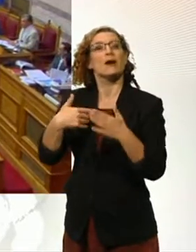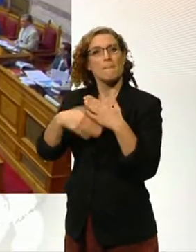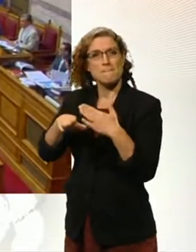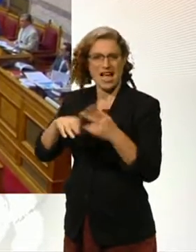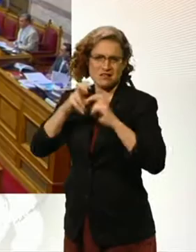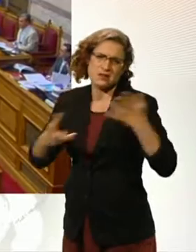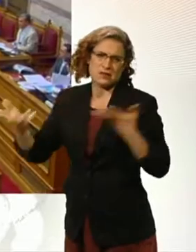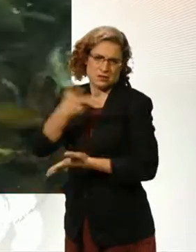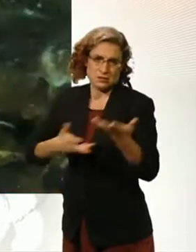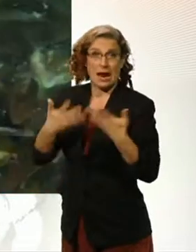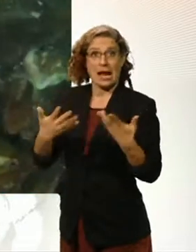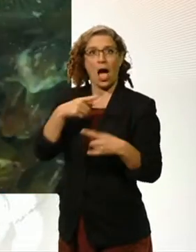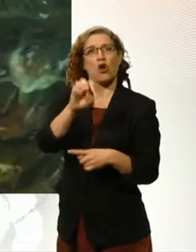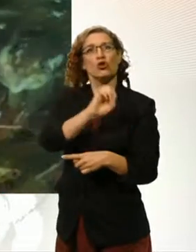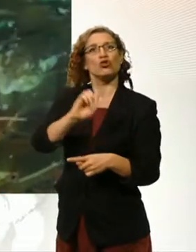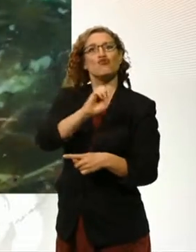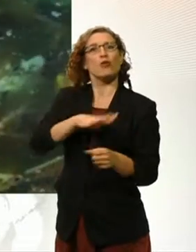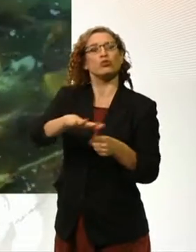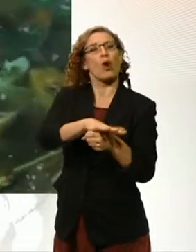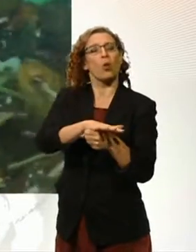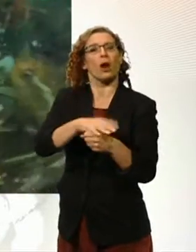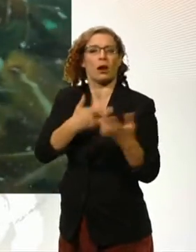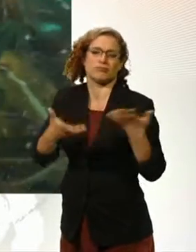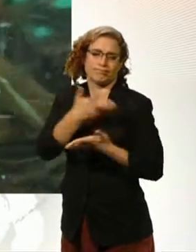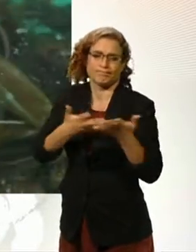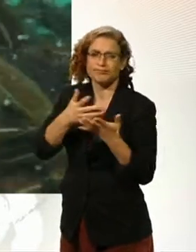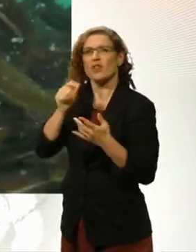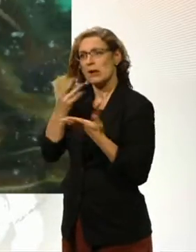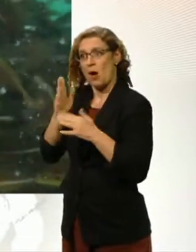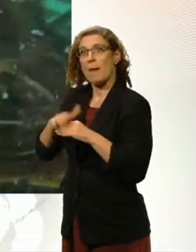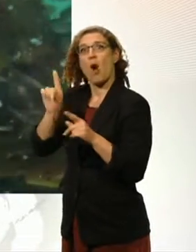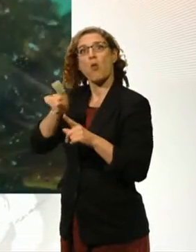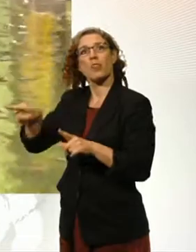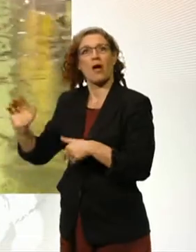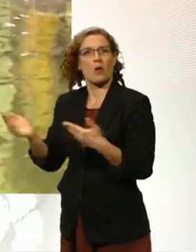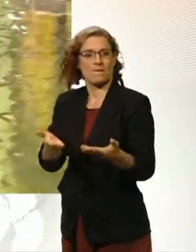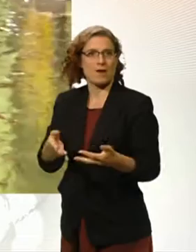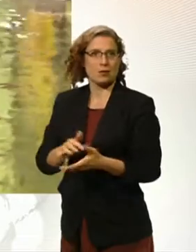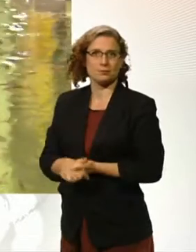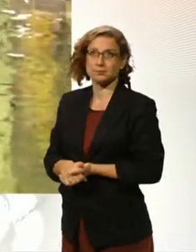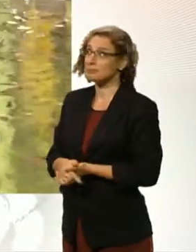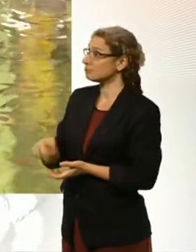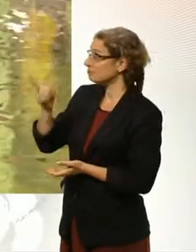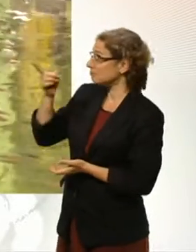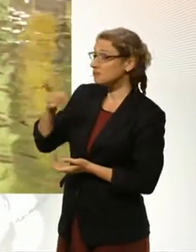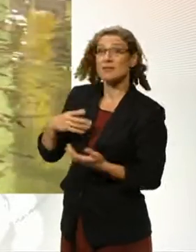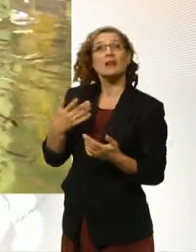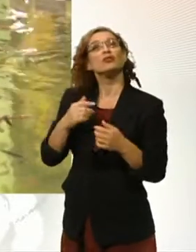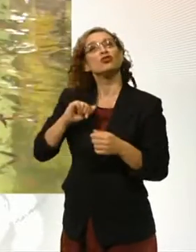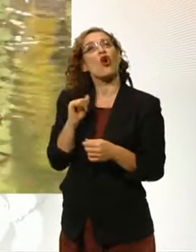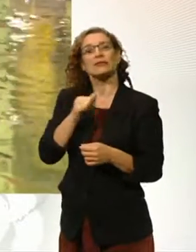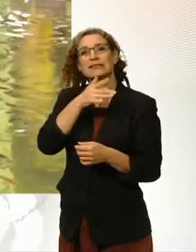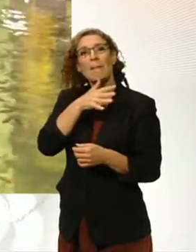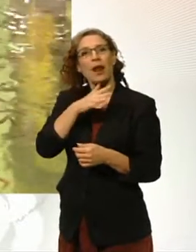are about to meet. The fish being bred especially to protect the UK's number one food export, Scottish salmon.